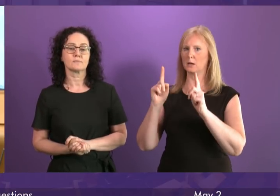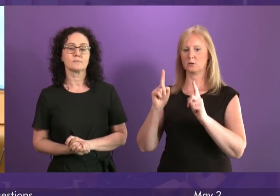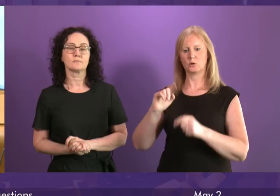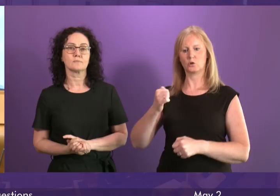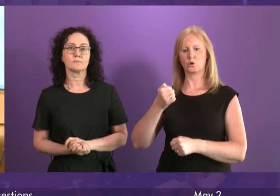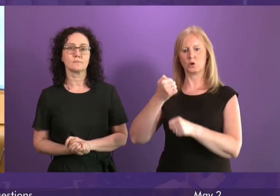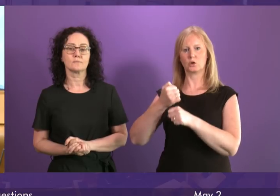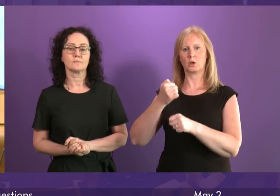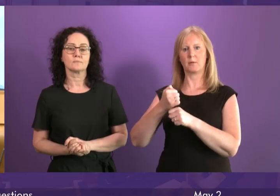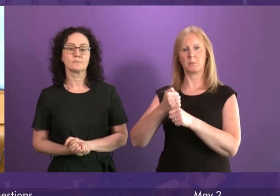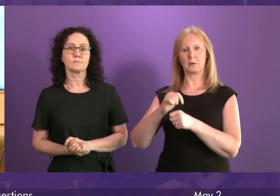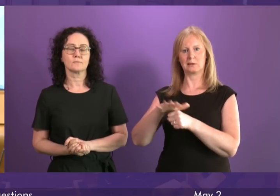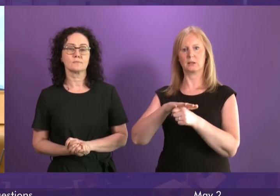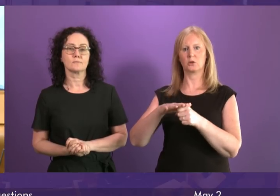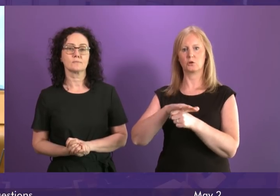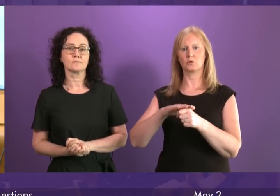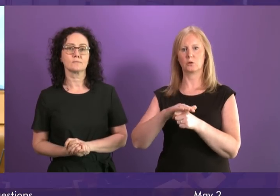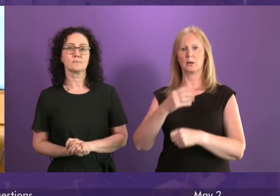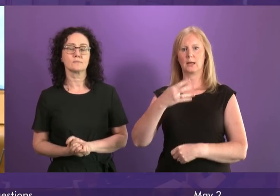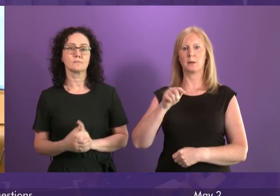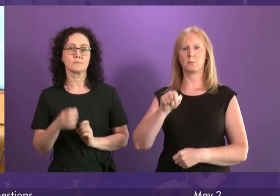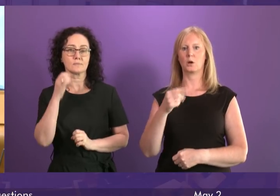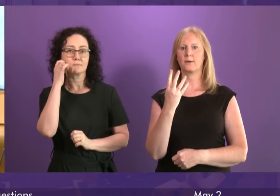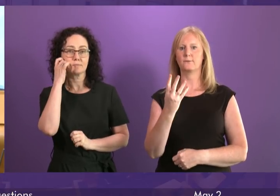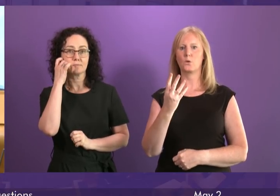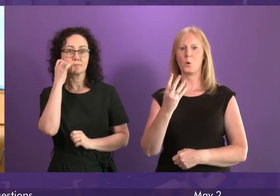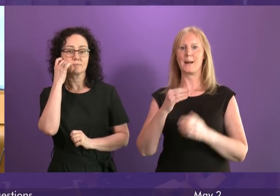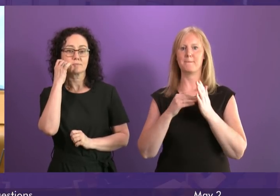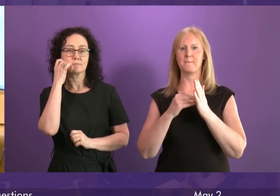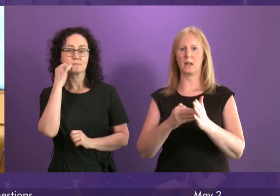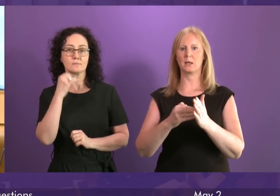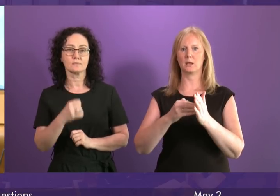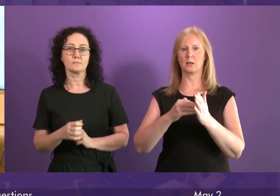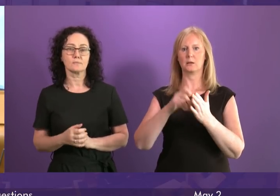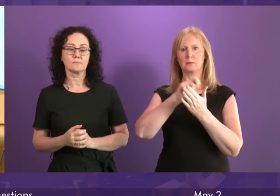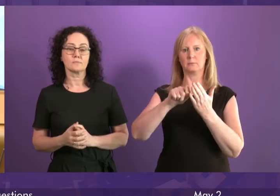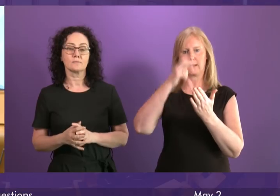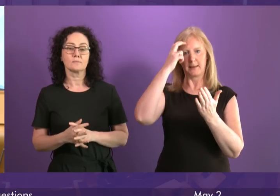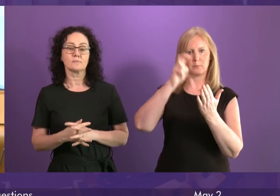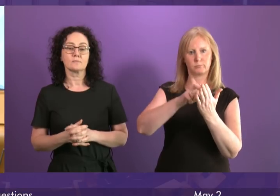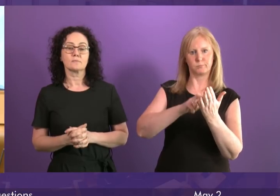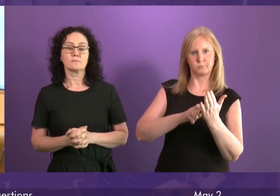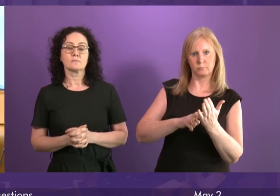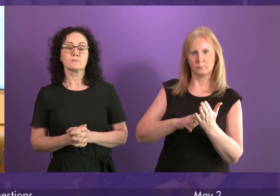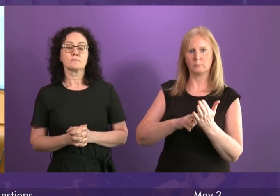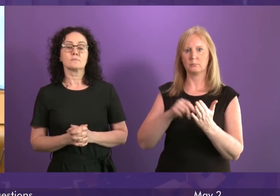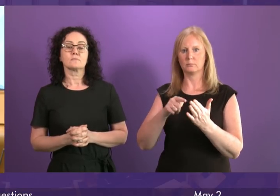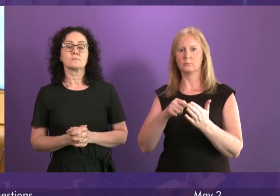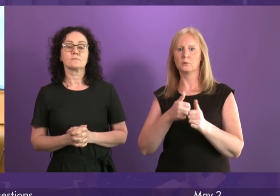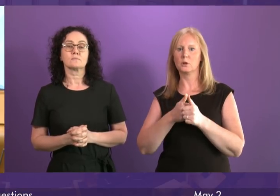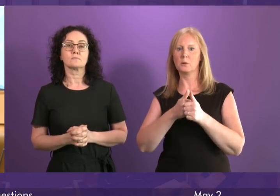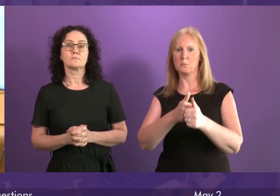Government's position regarding the 9.4 million signatures gathered in support of the Hibakisha petition